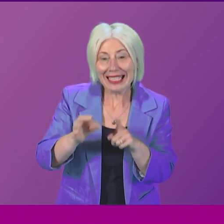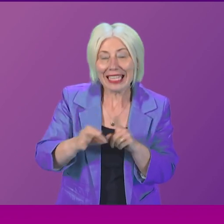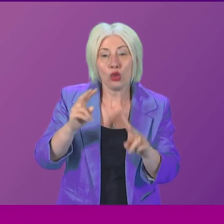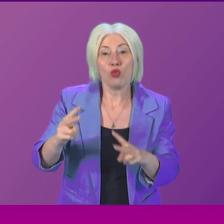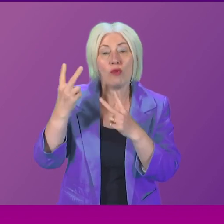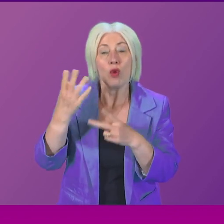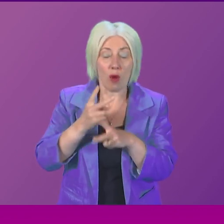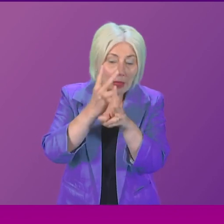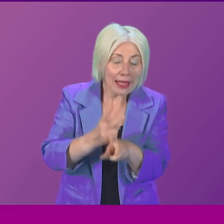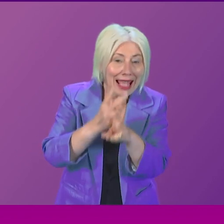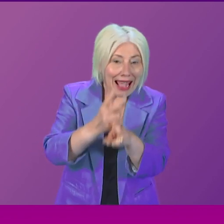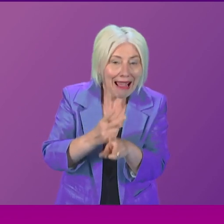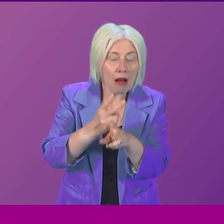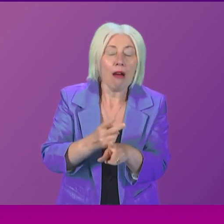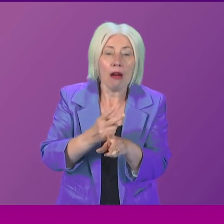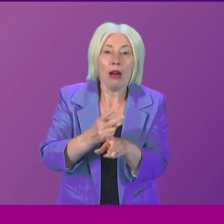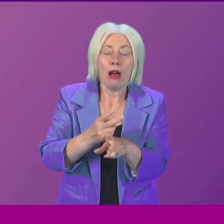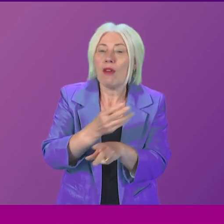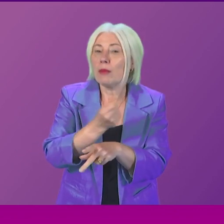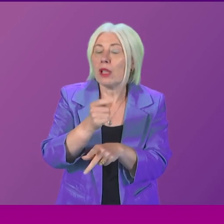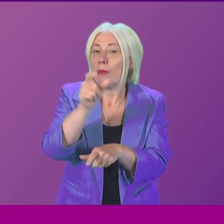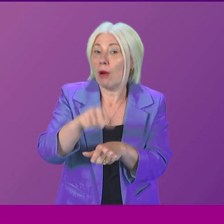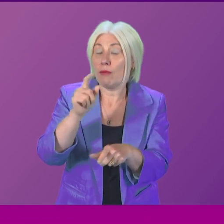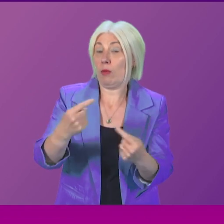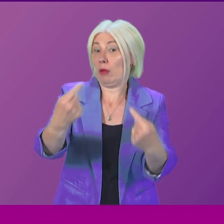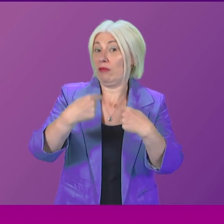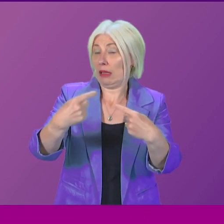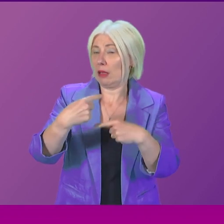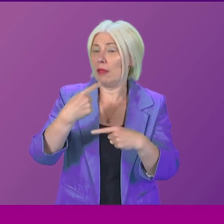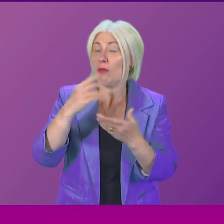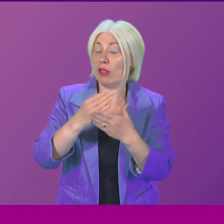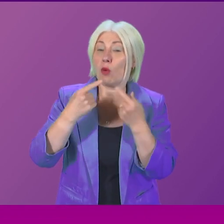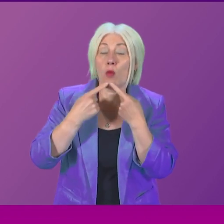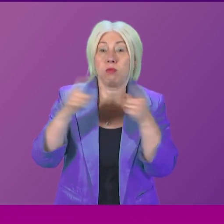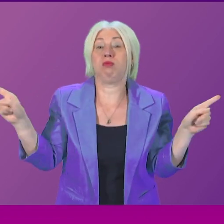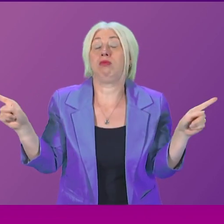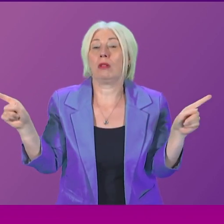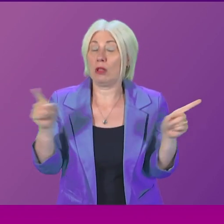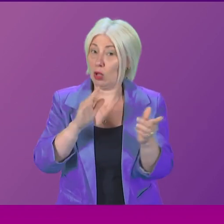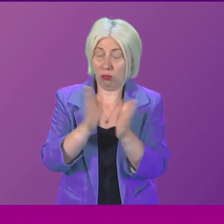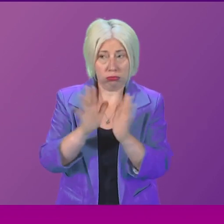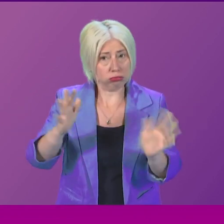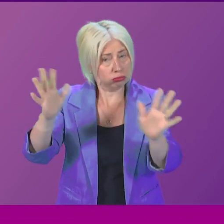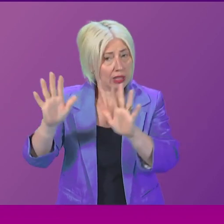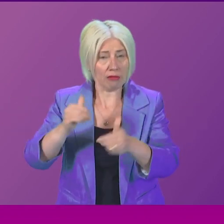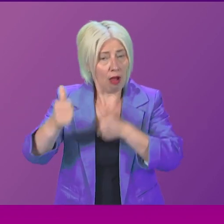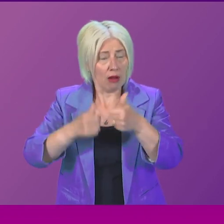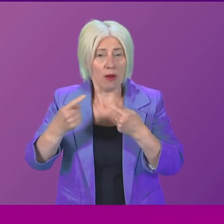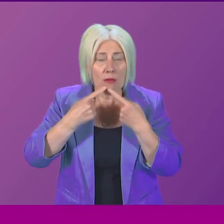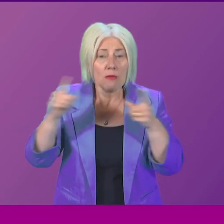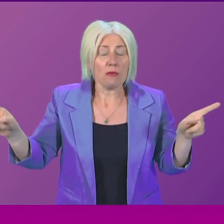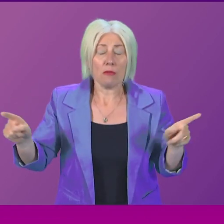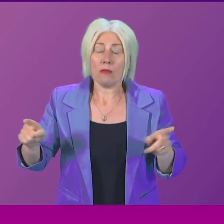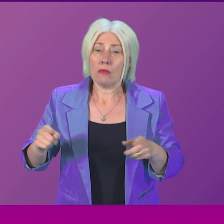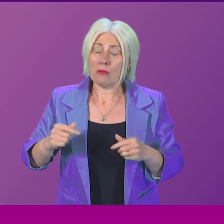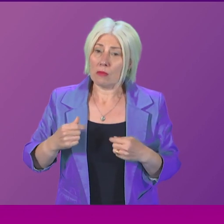the care received by a couple of victims of El Jamel who have spoken out very publicly, and I applaud them for doing so. Mr Kelly and Ms